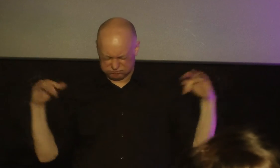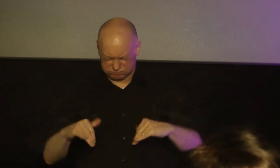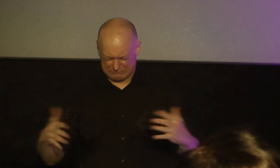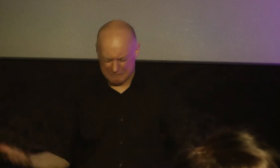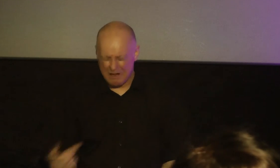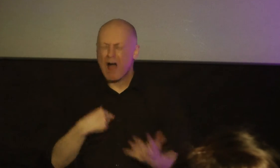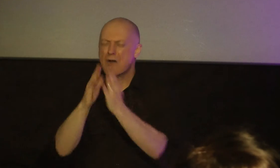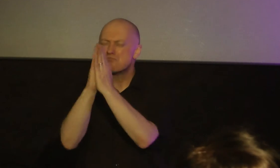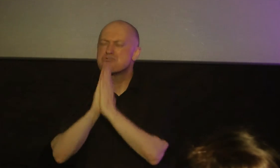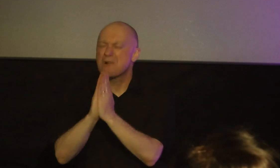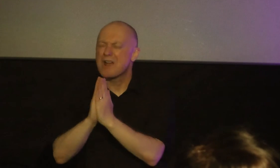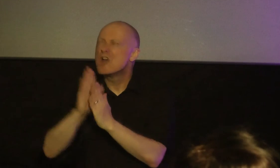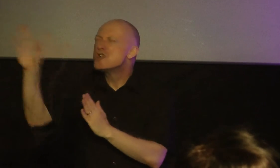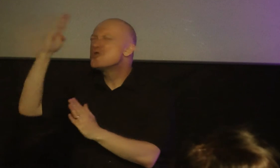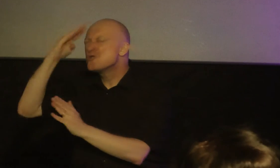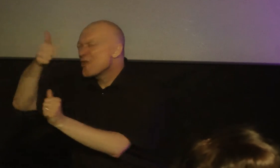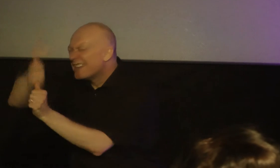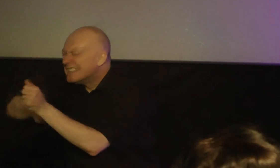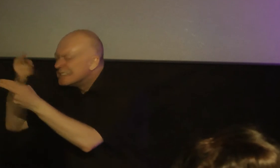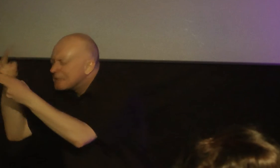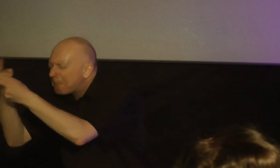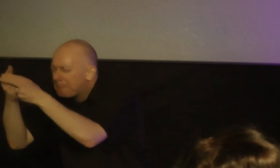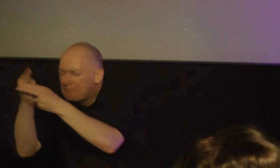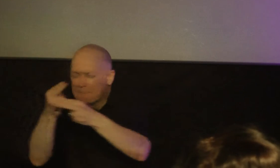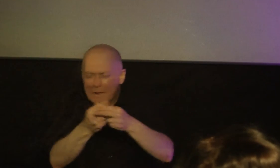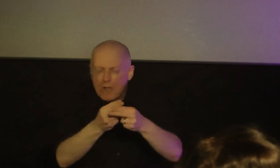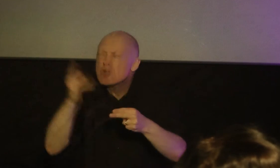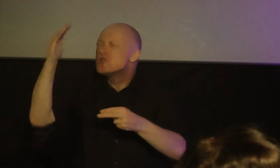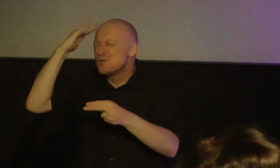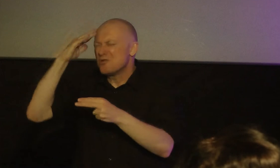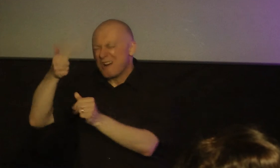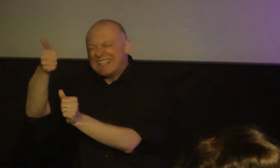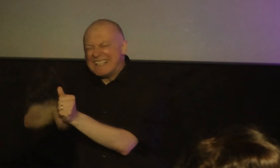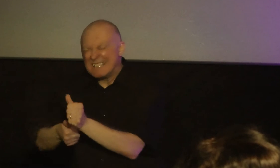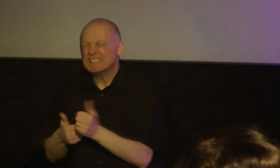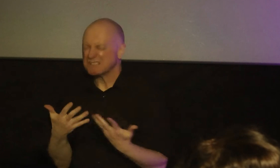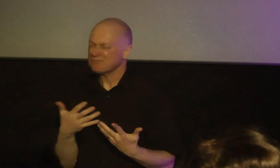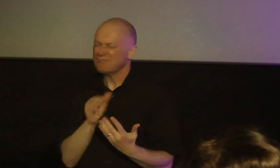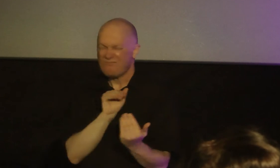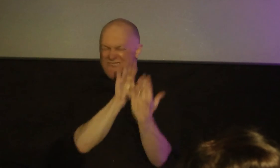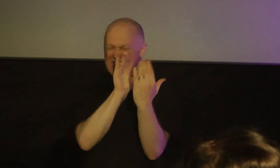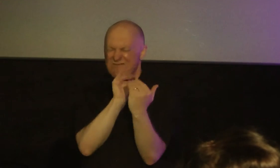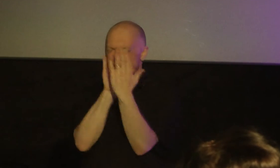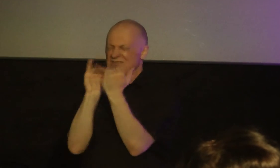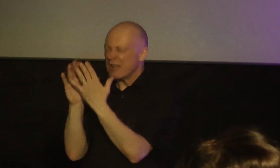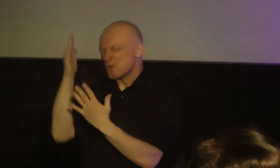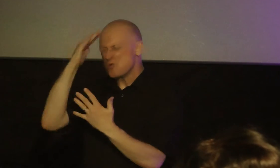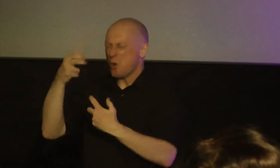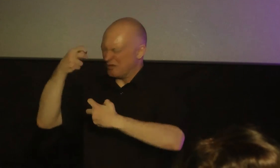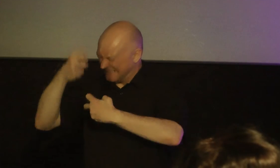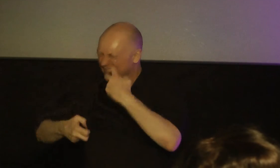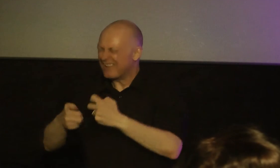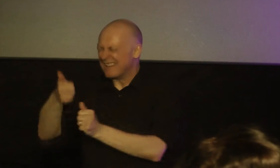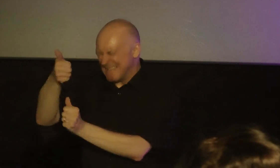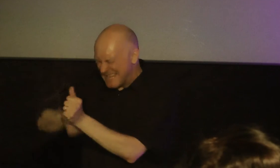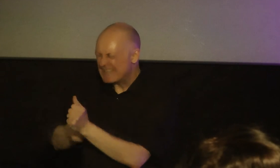you know each one by name you know the challenges and the hardships you know the difficulties and the uncertainties